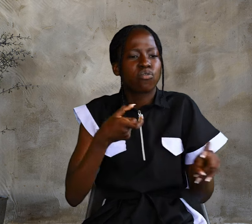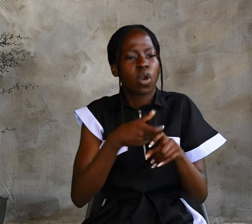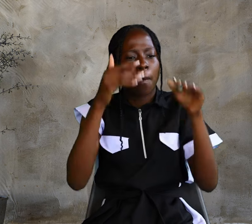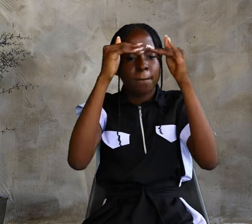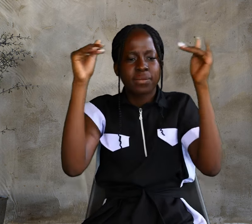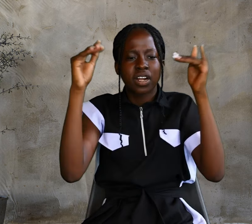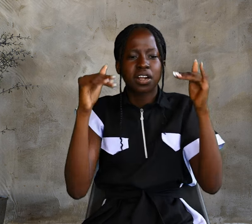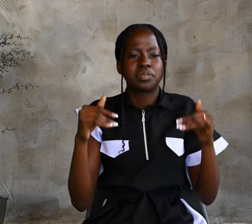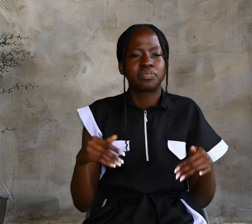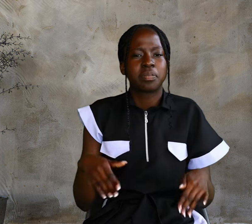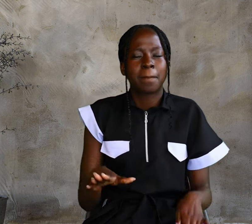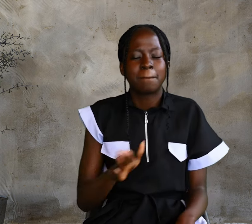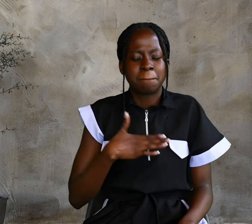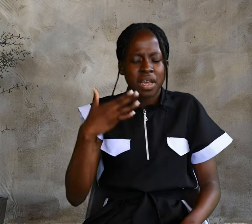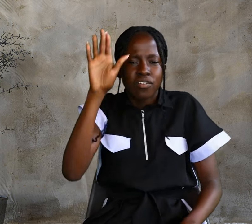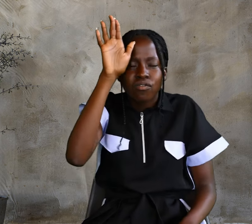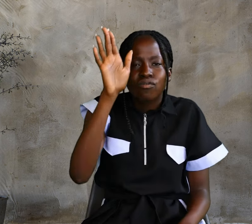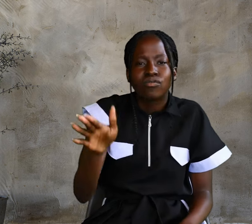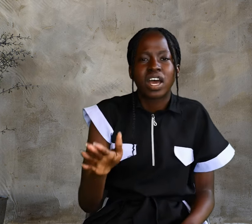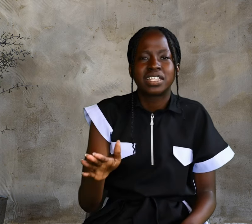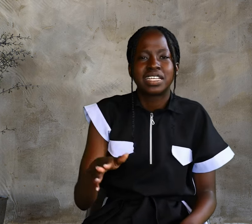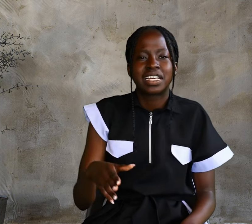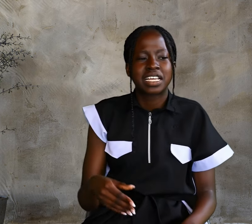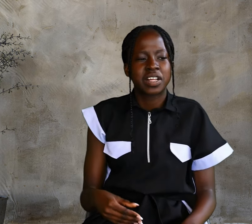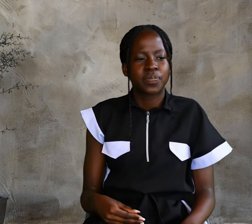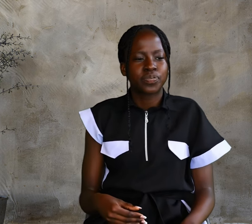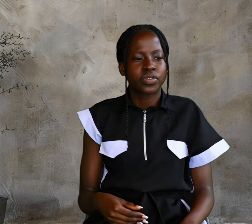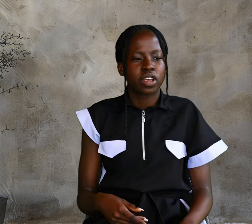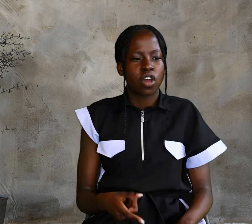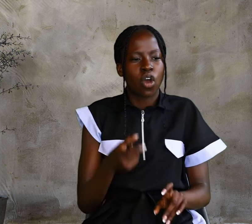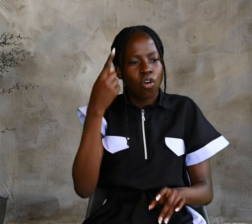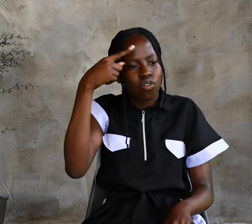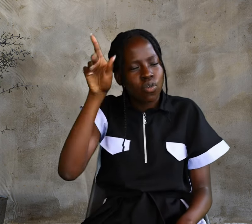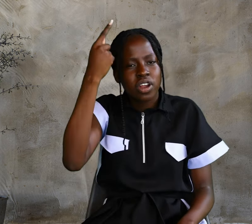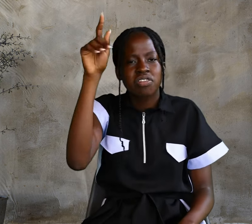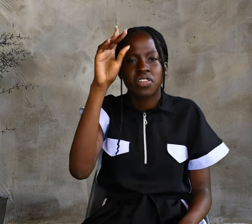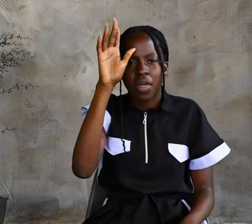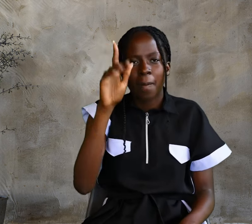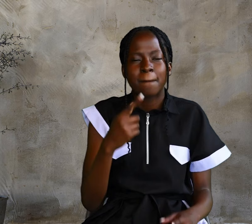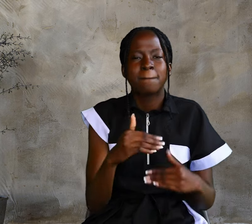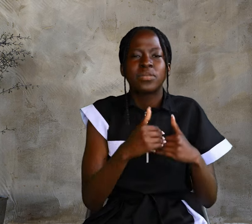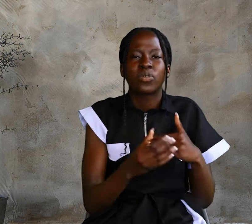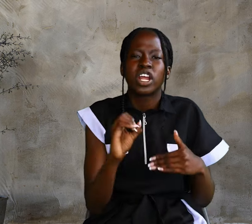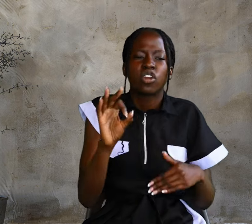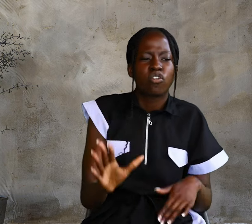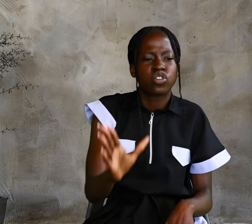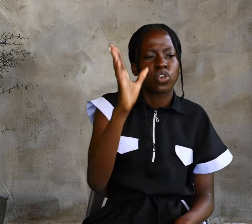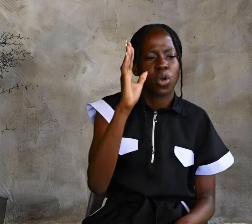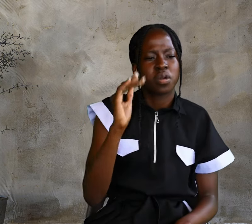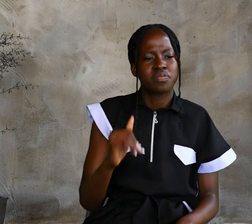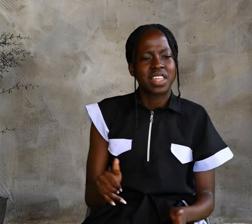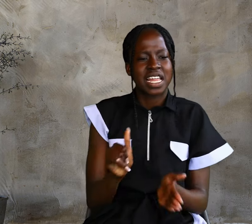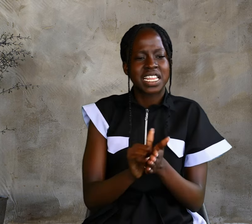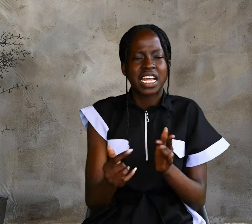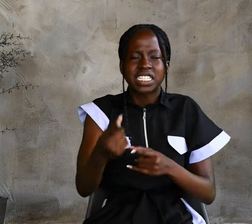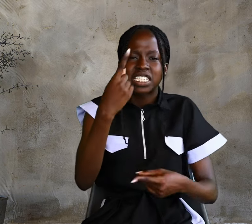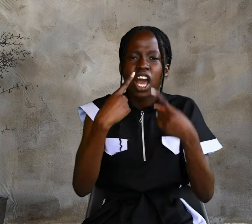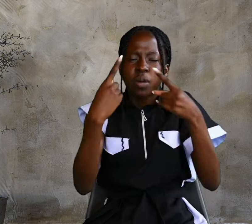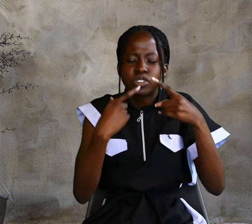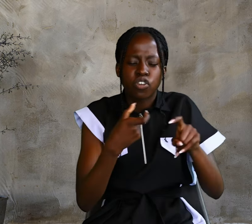bread from heaven. For the bread of God is the bread that comes from heaven and gives